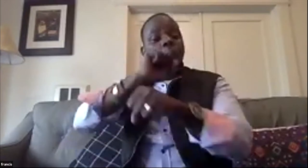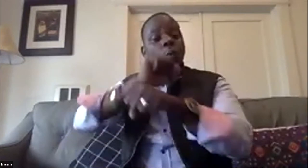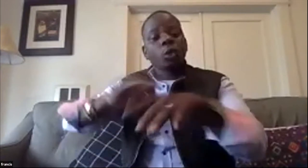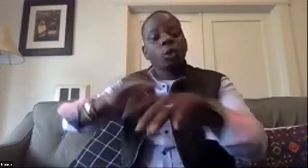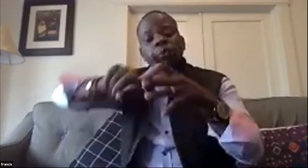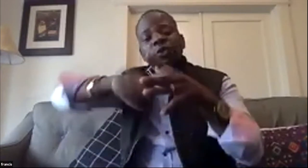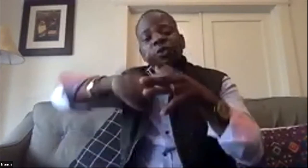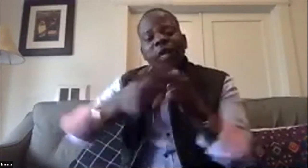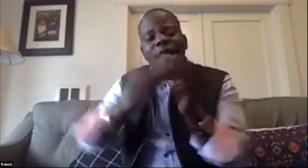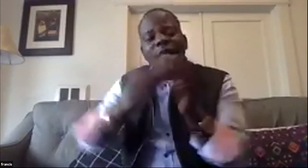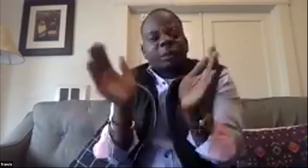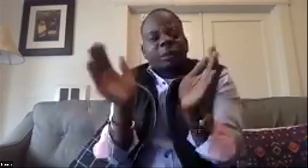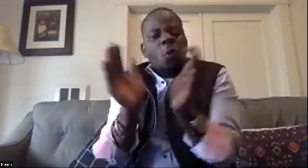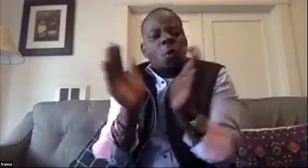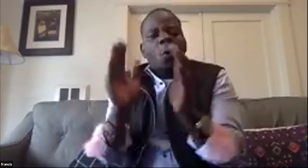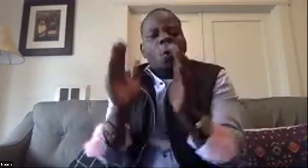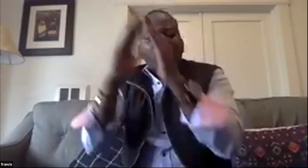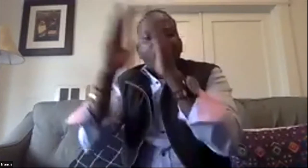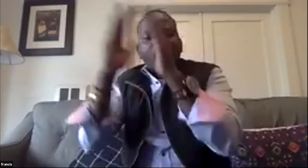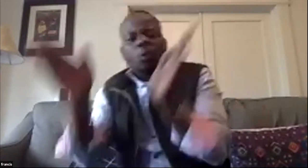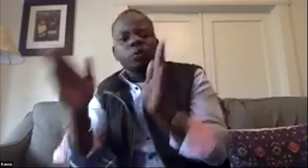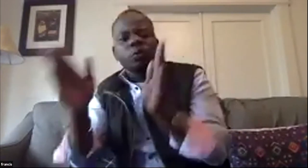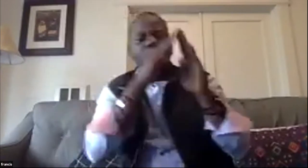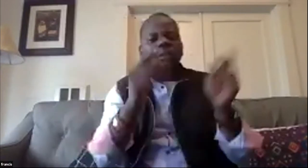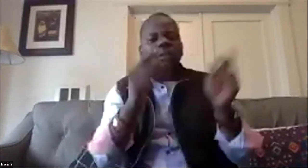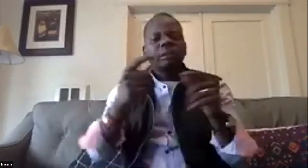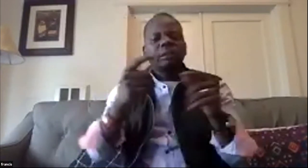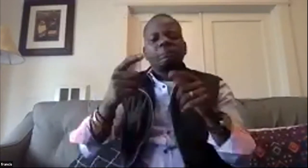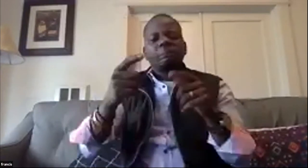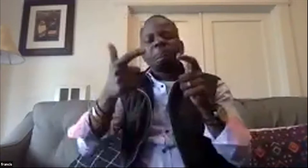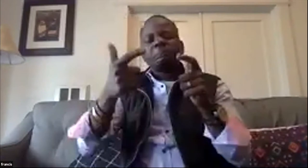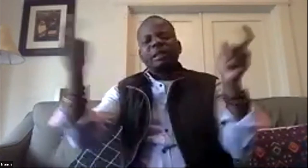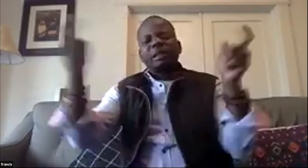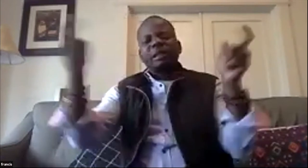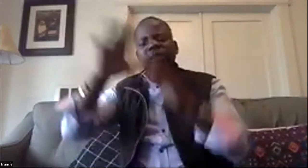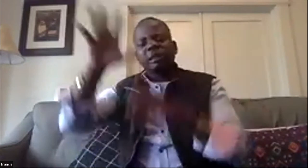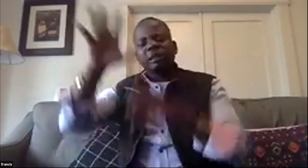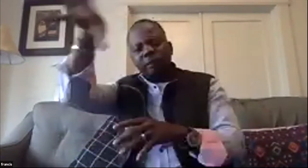we're working on starting a small house do we want to do